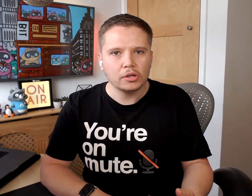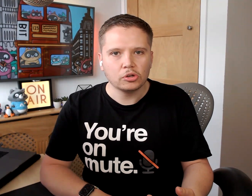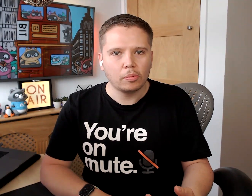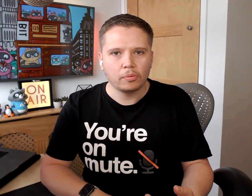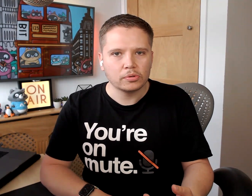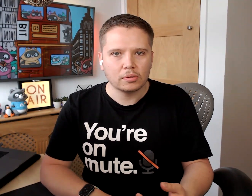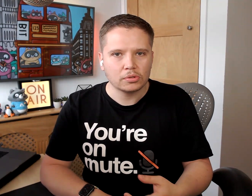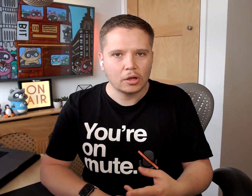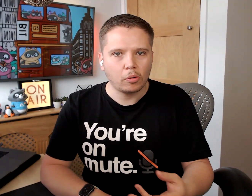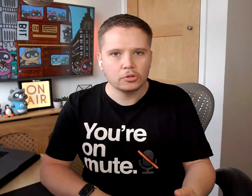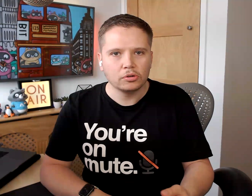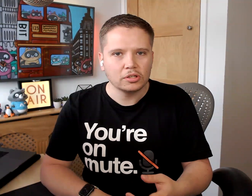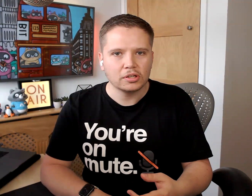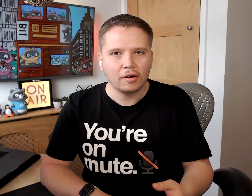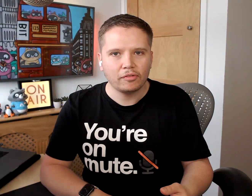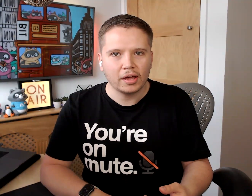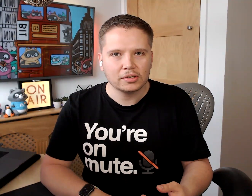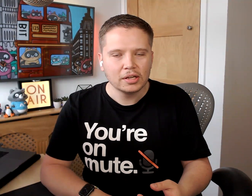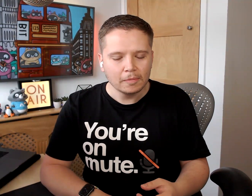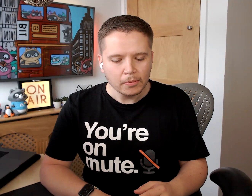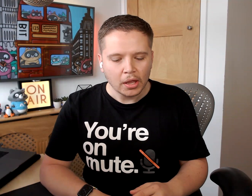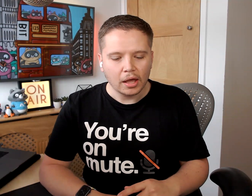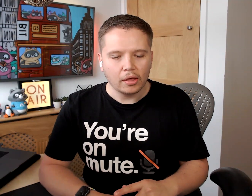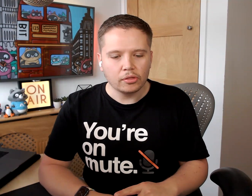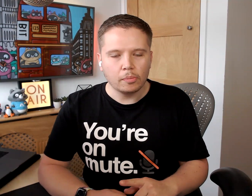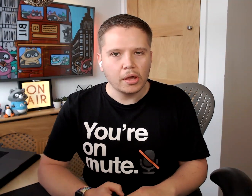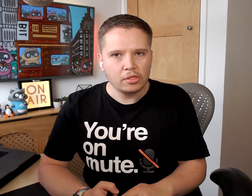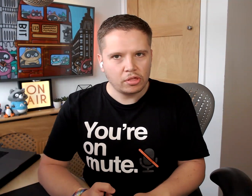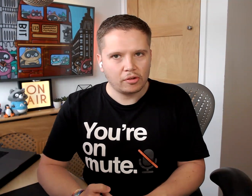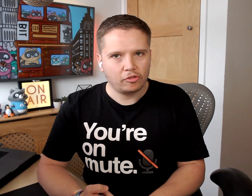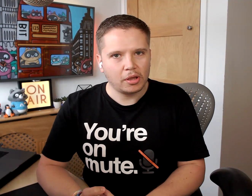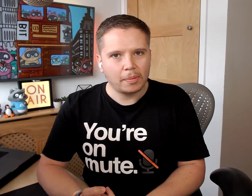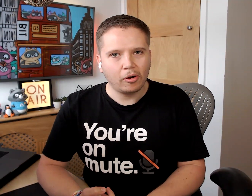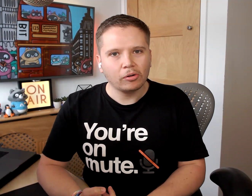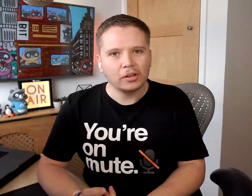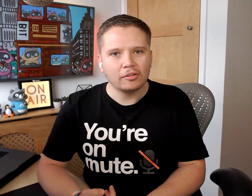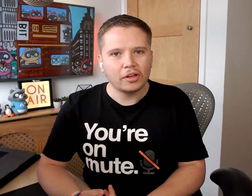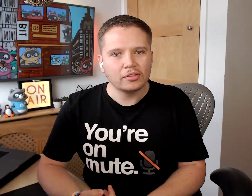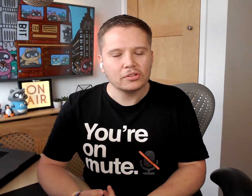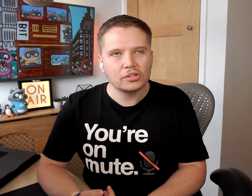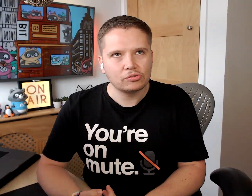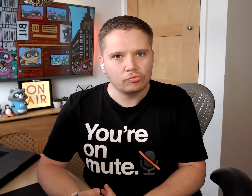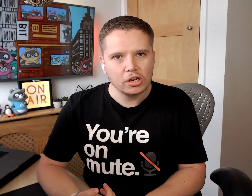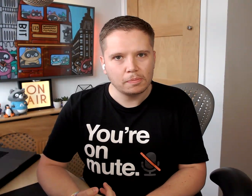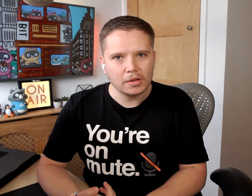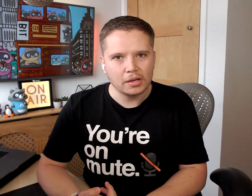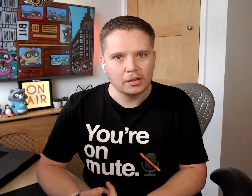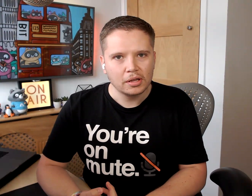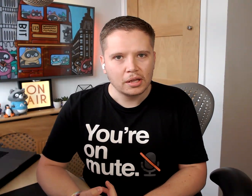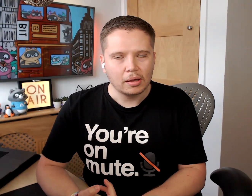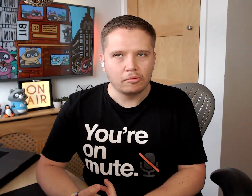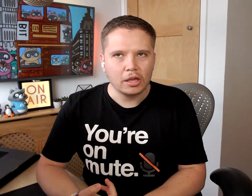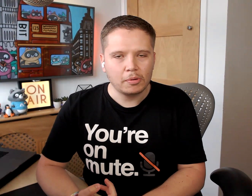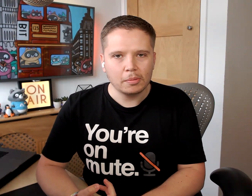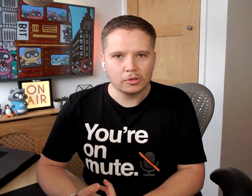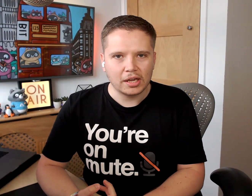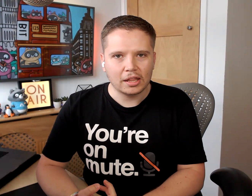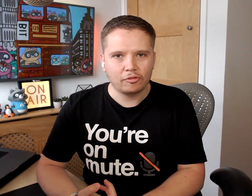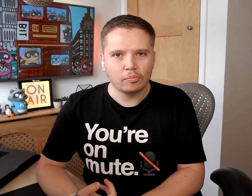meetup was that opportunity to have that. The main thing for me about online events has really been bringing people together from